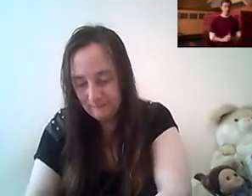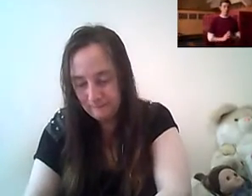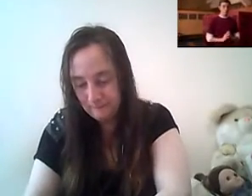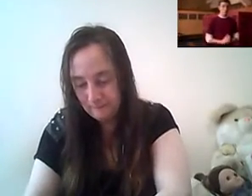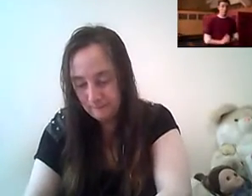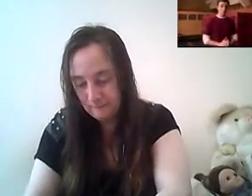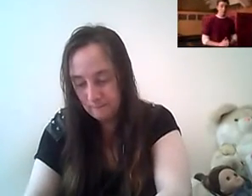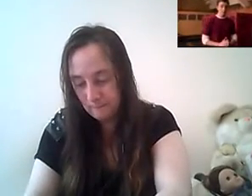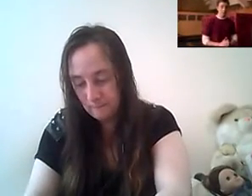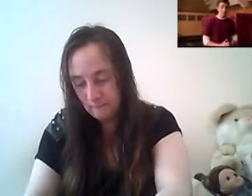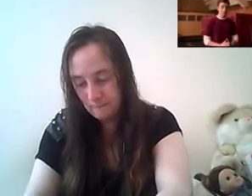you won't say anything to dina